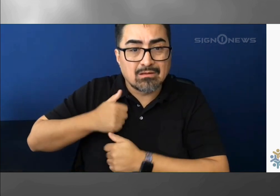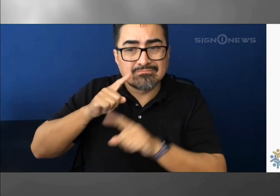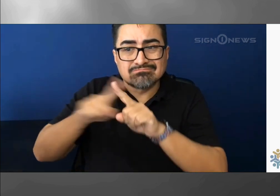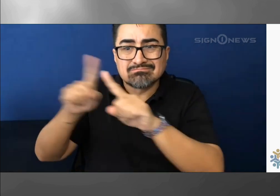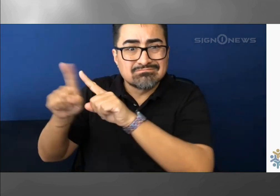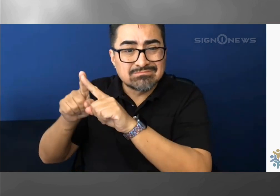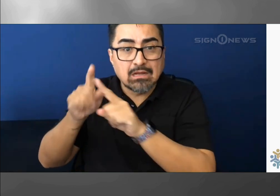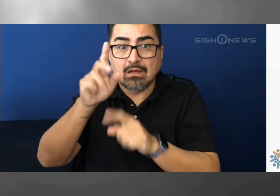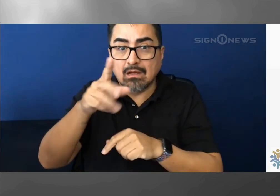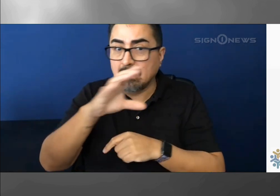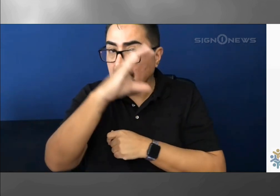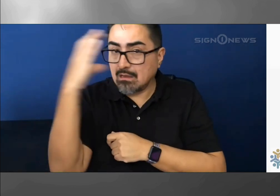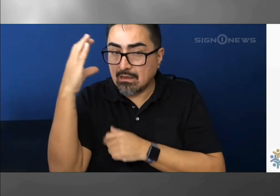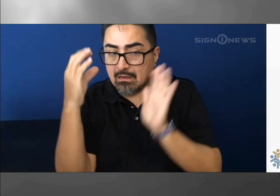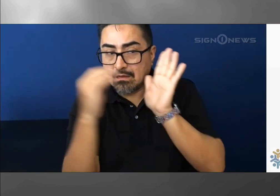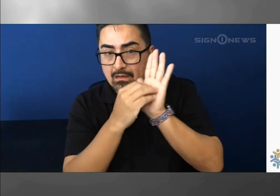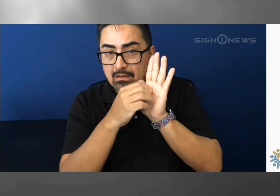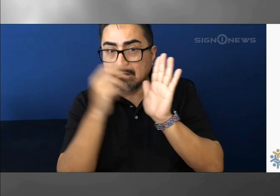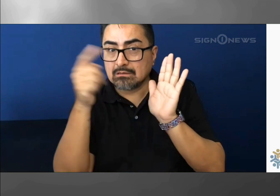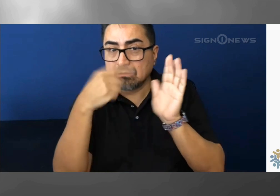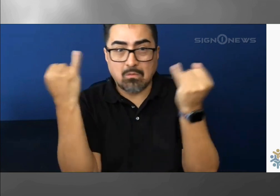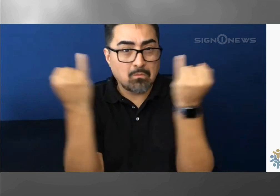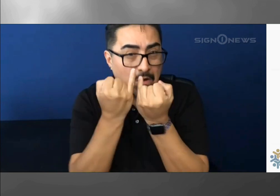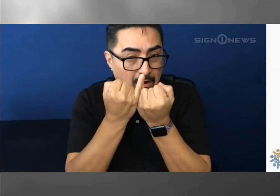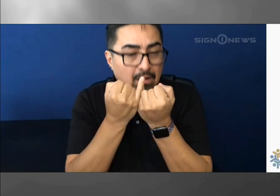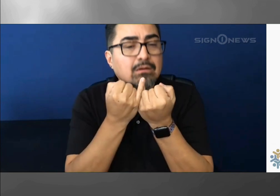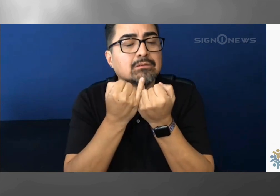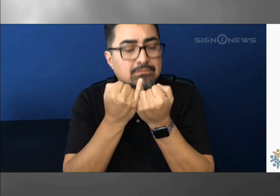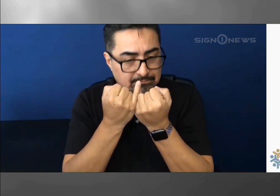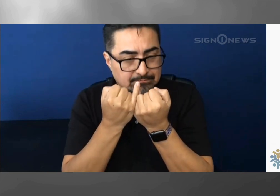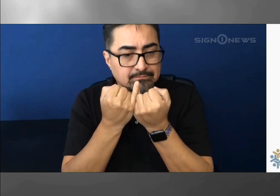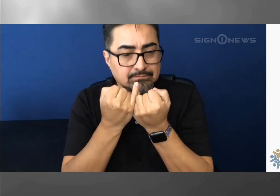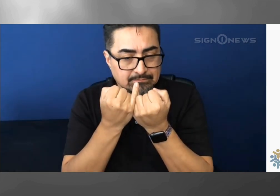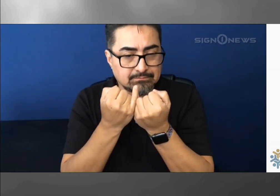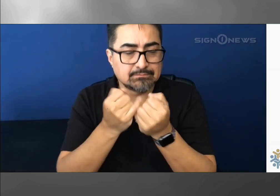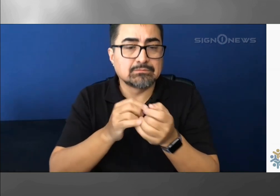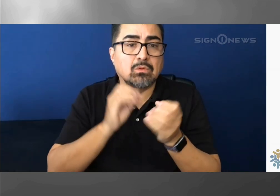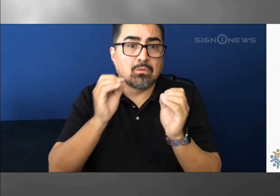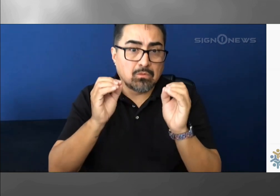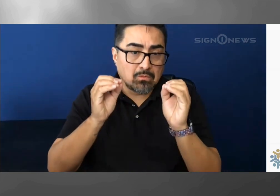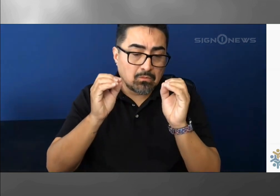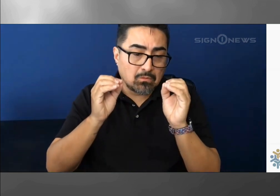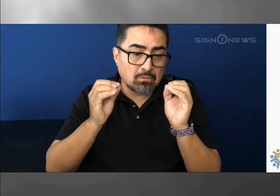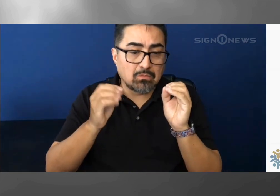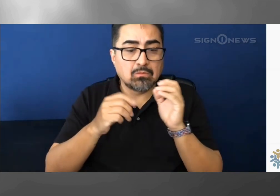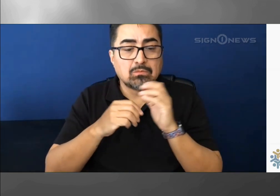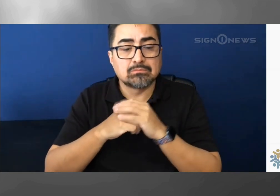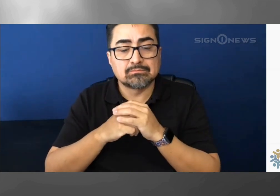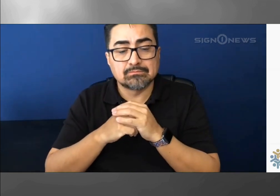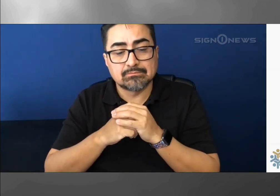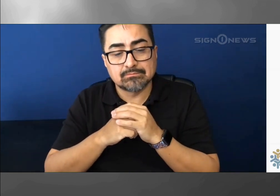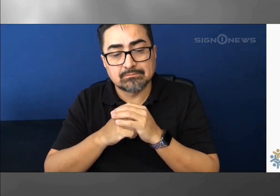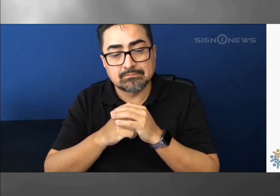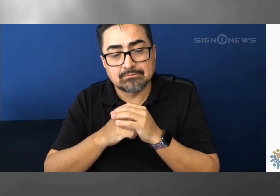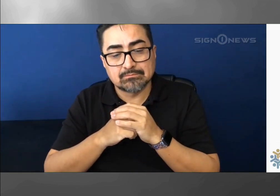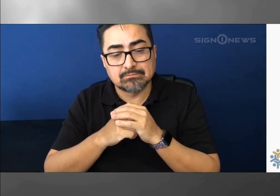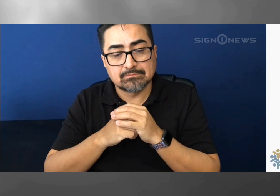close of business on Friday. January 8, 2021, secure your